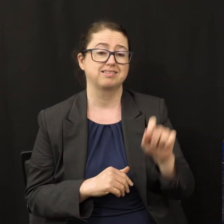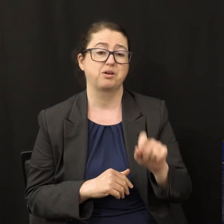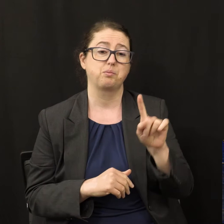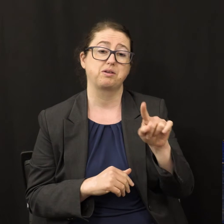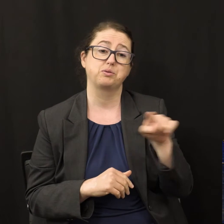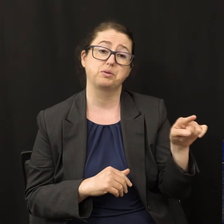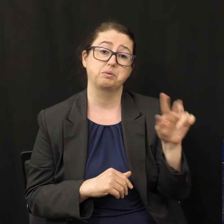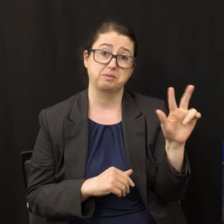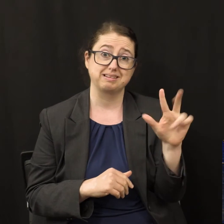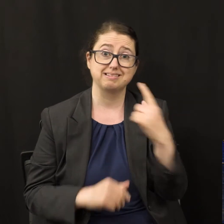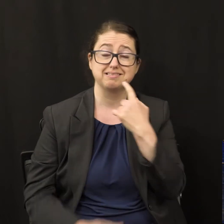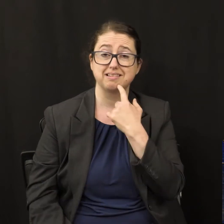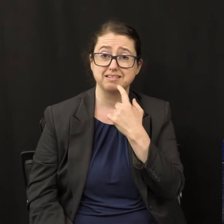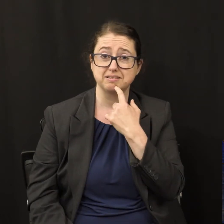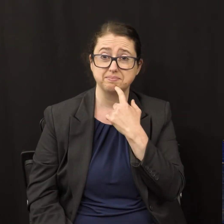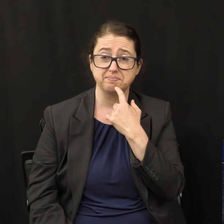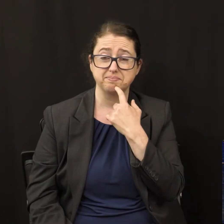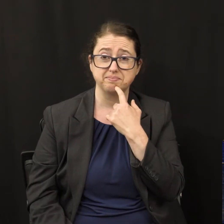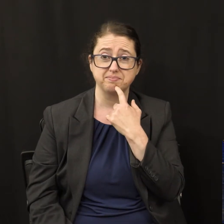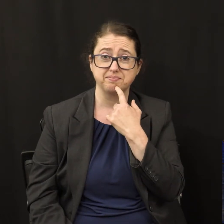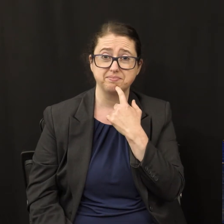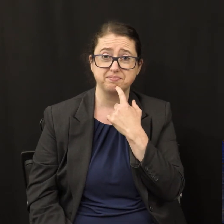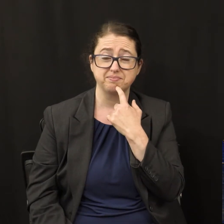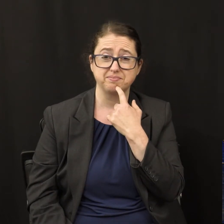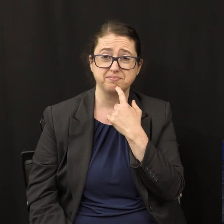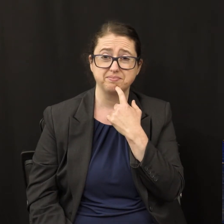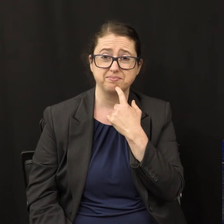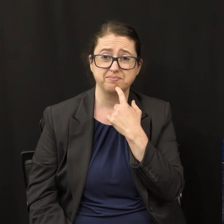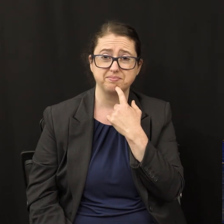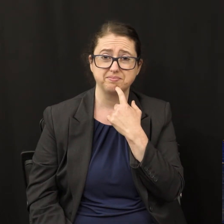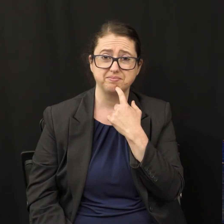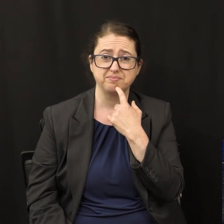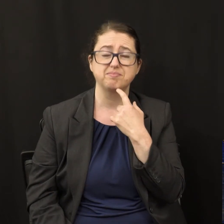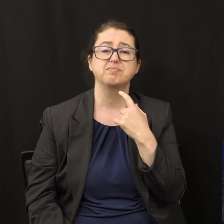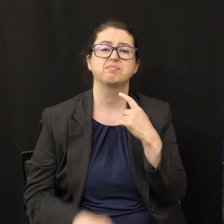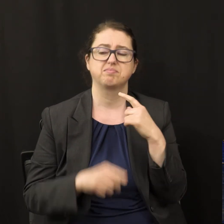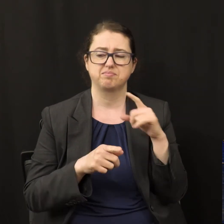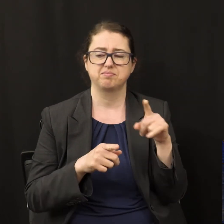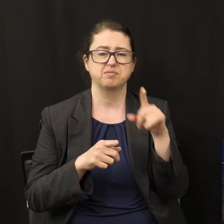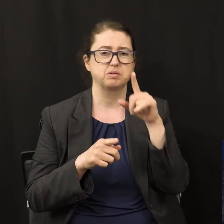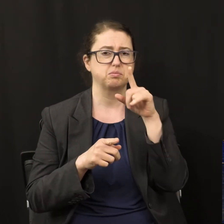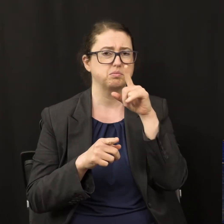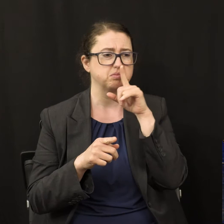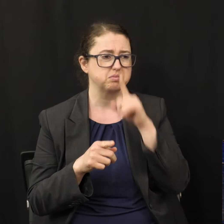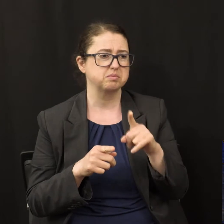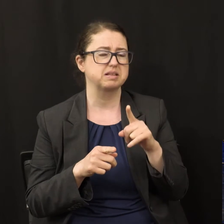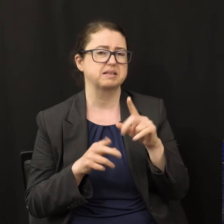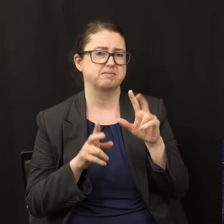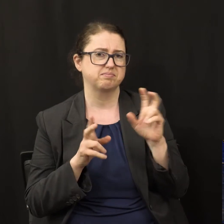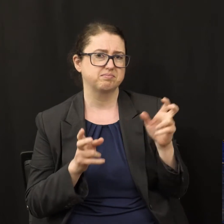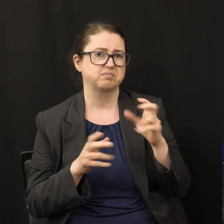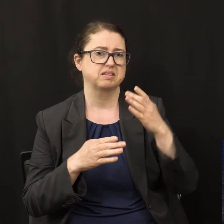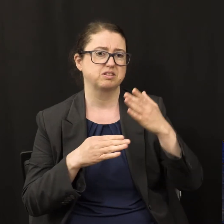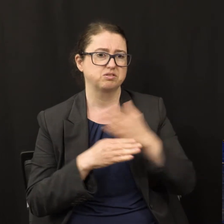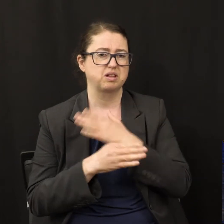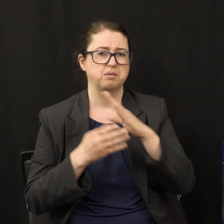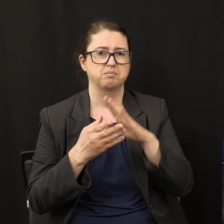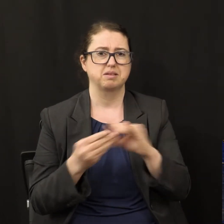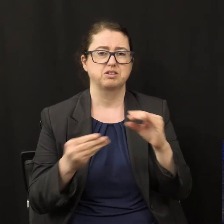that there is a chain that God uses to share his message with this earth. Let's